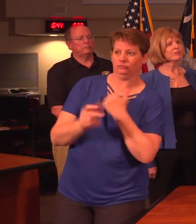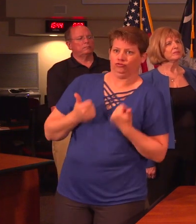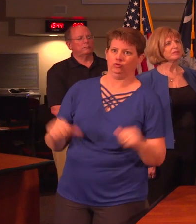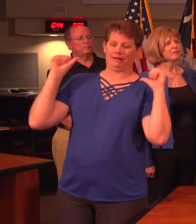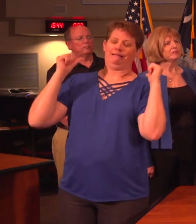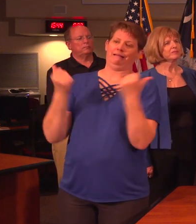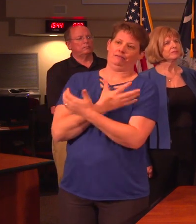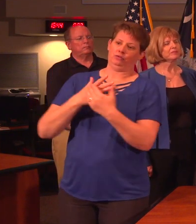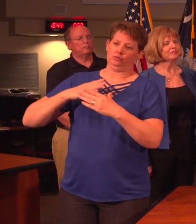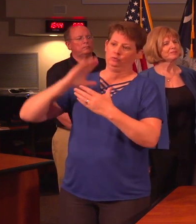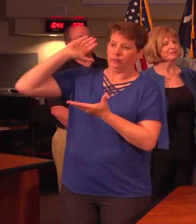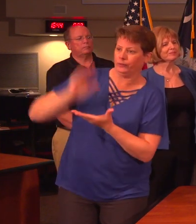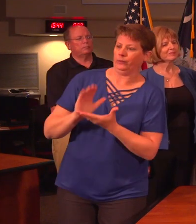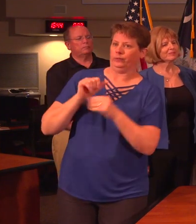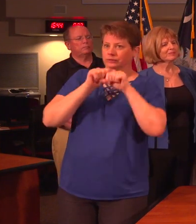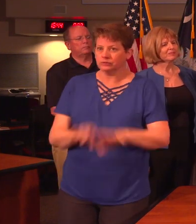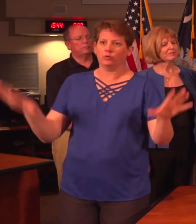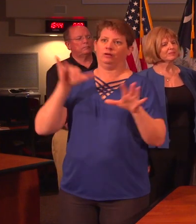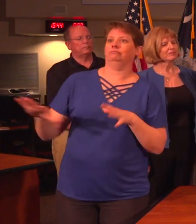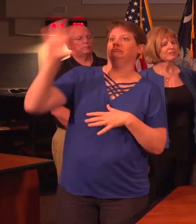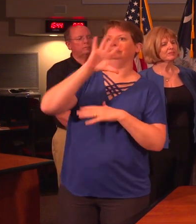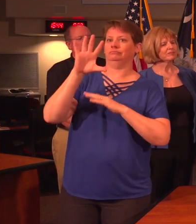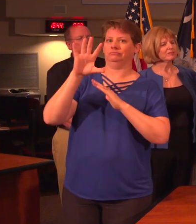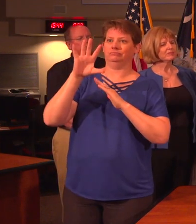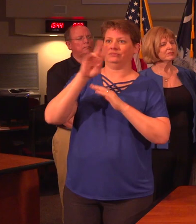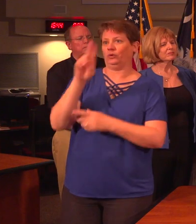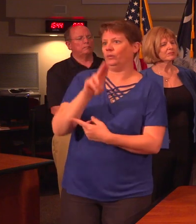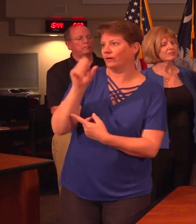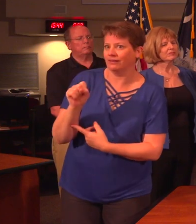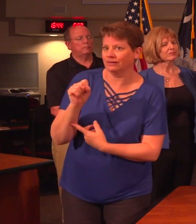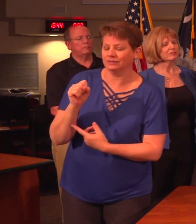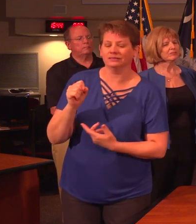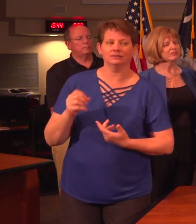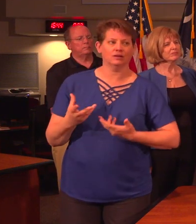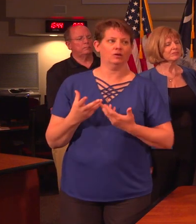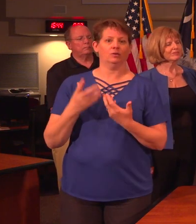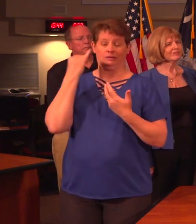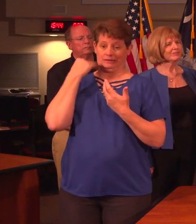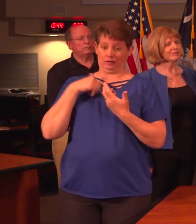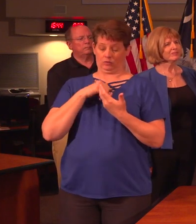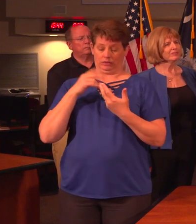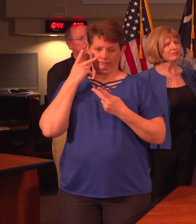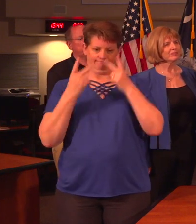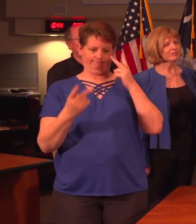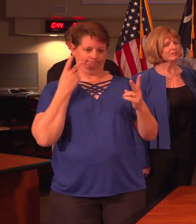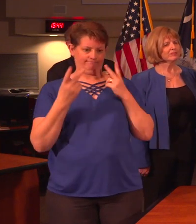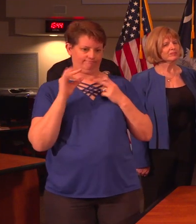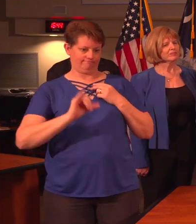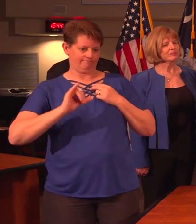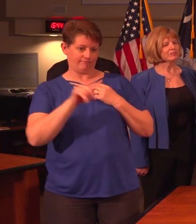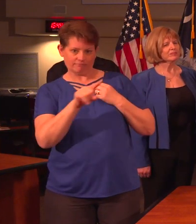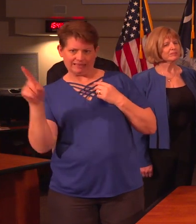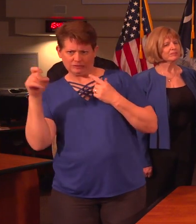within our power to block the spread in those areas. As it becomes clear that there are other